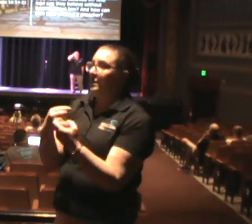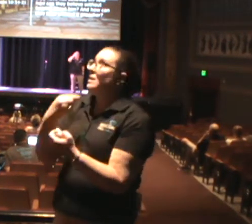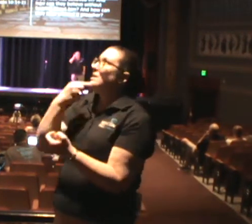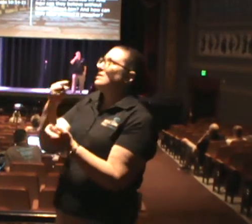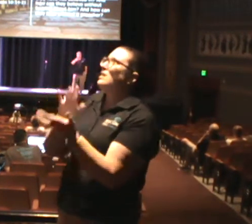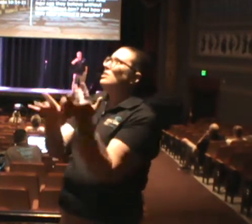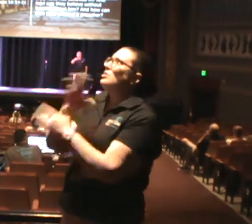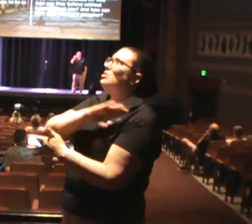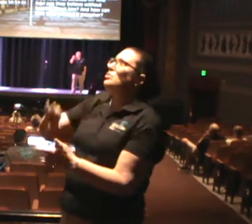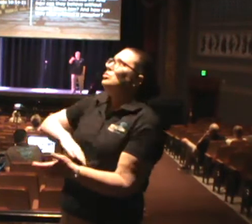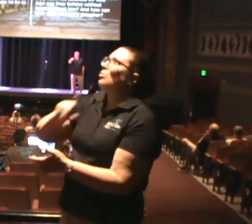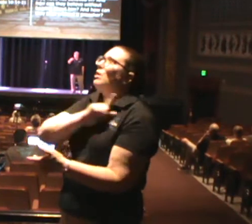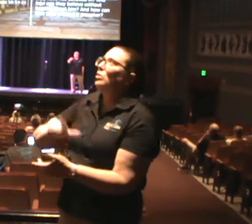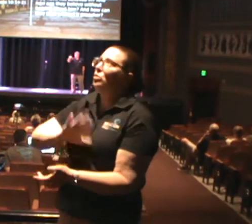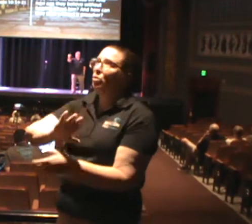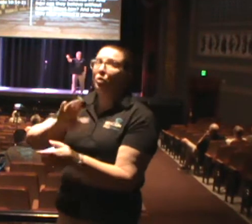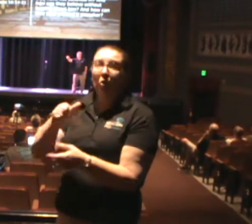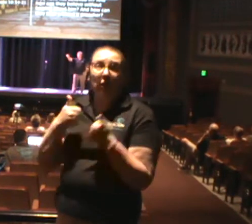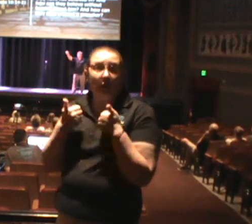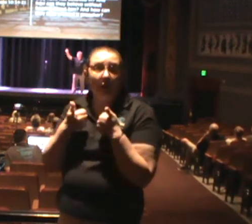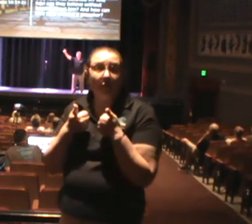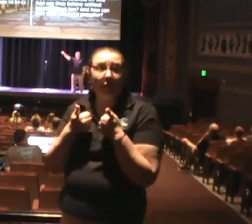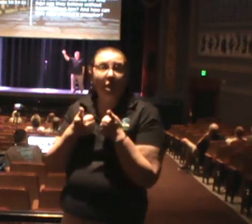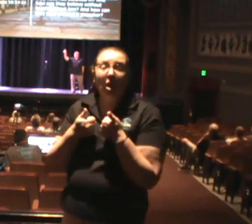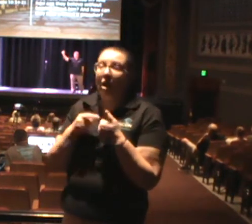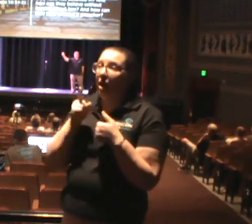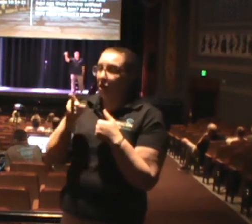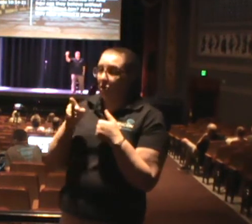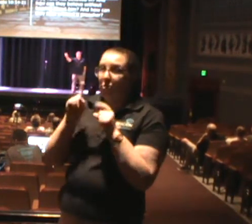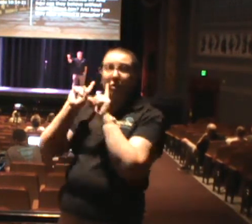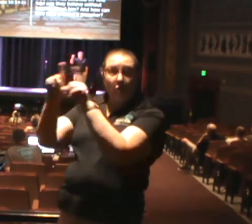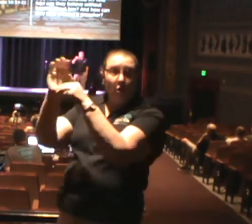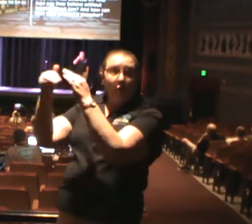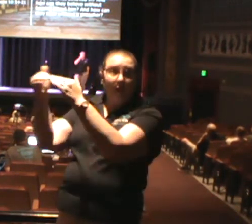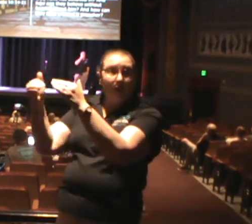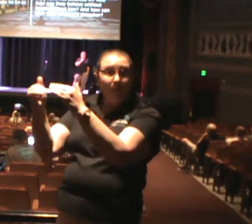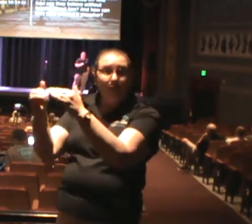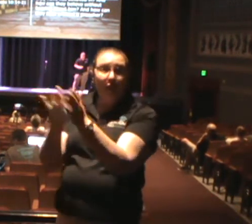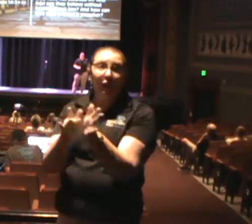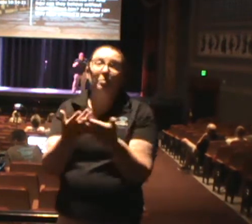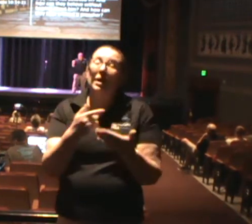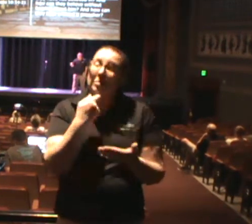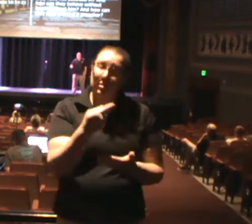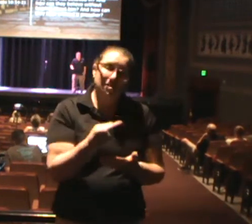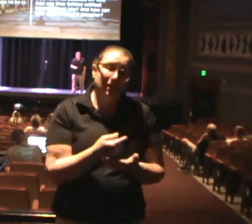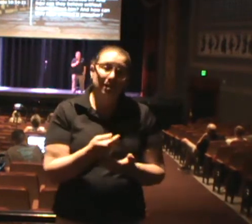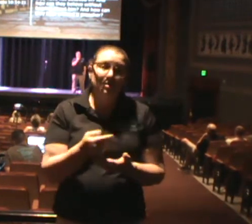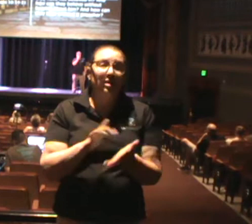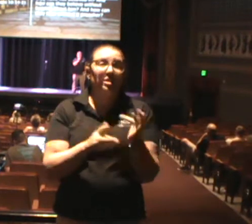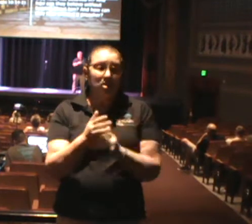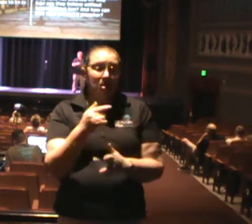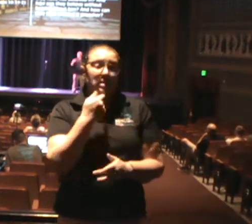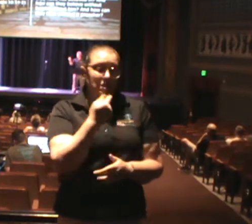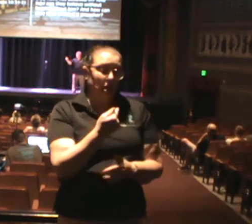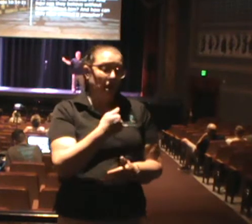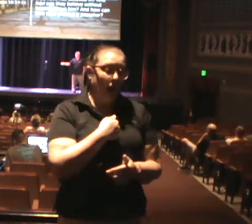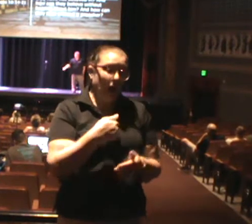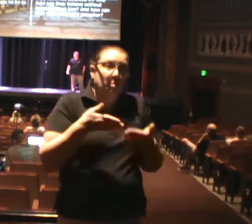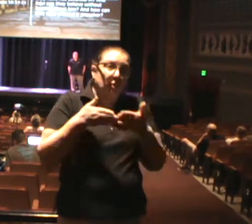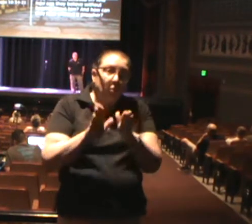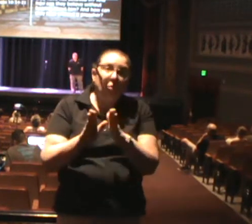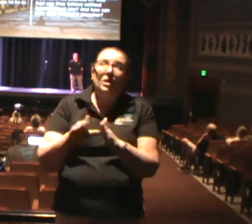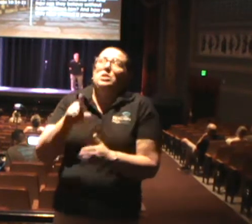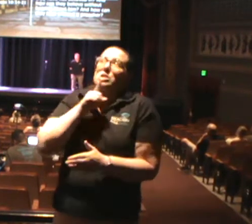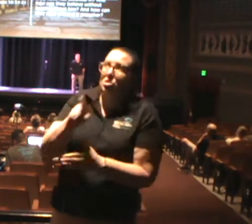14, 16 says, I'm the way, I'm the truth, I'm the life. No one comes to the Father except through me. In the Greek, that no one means